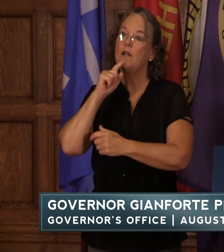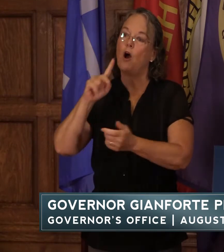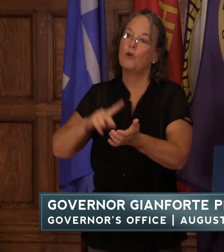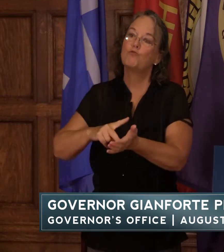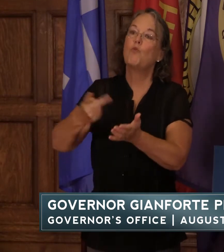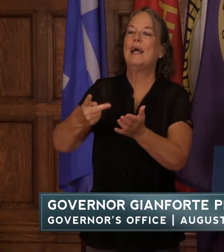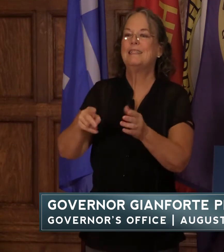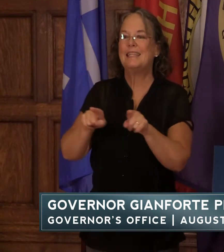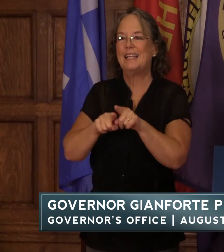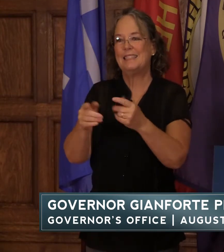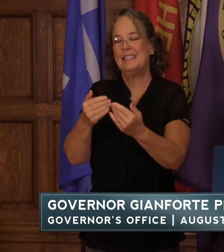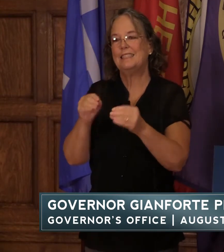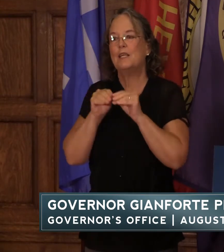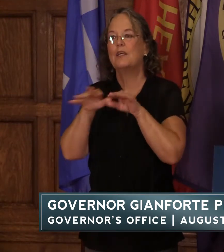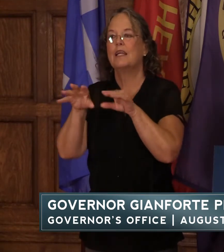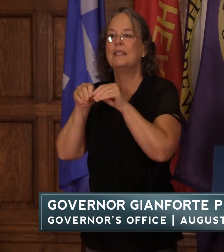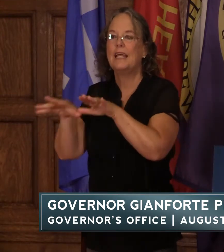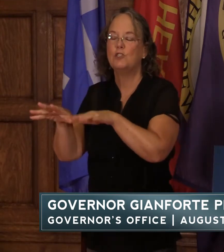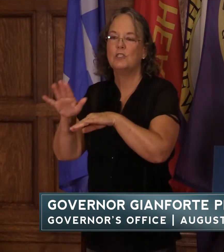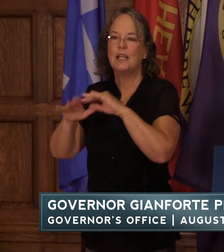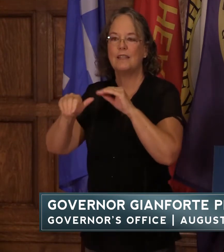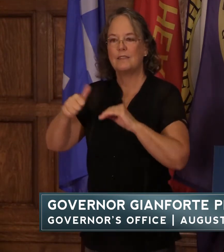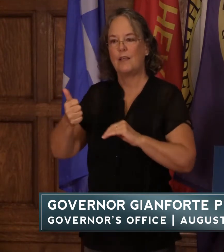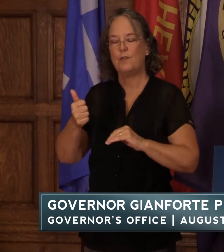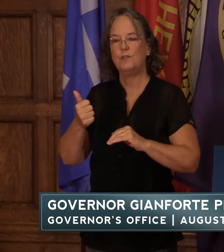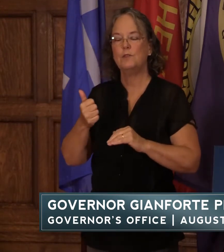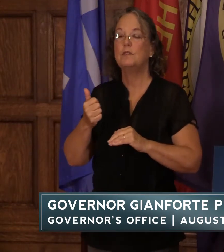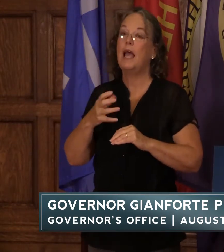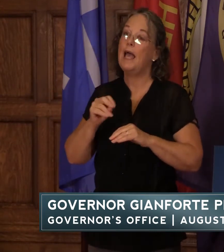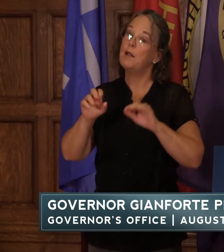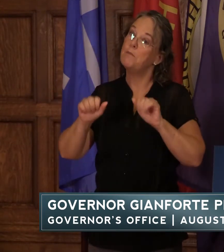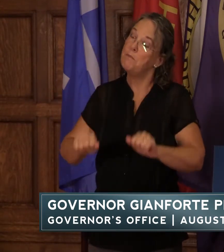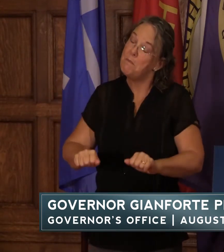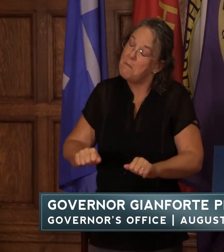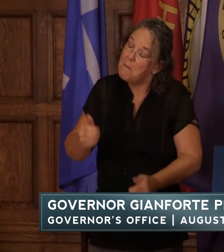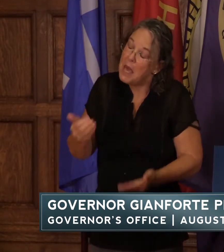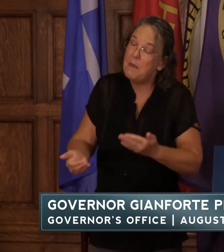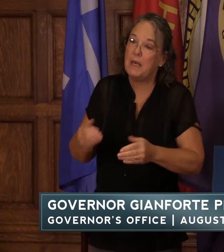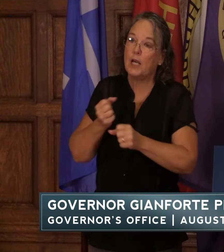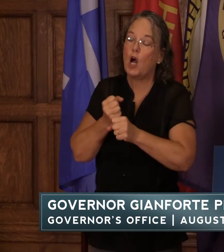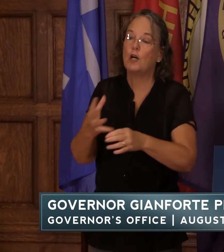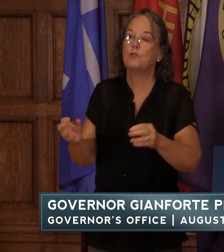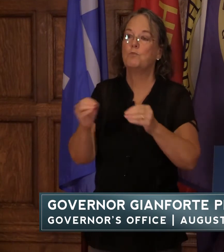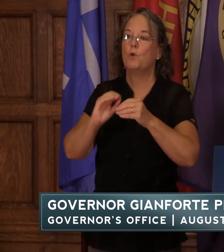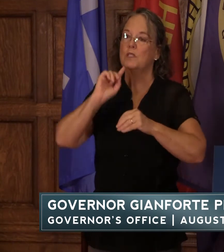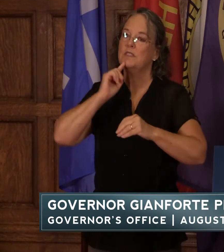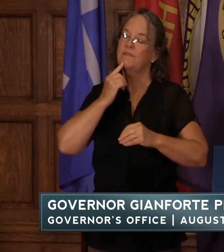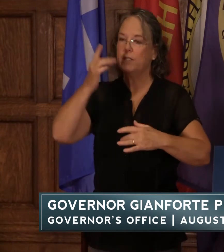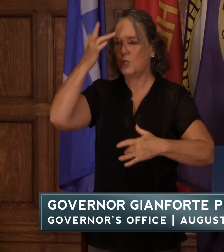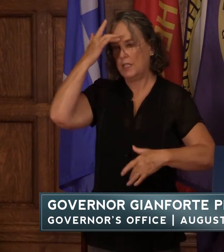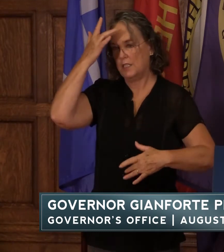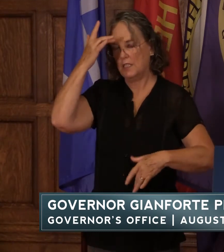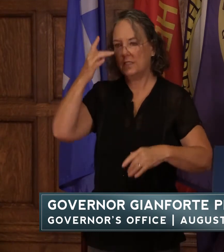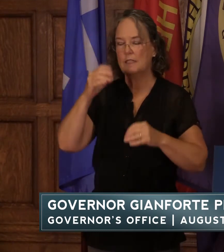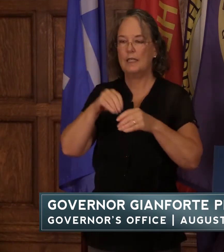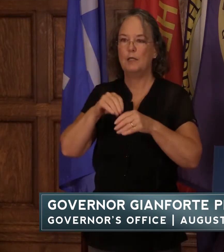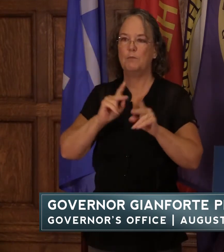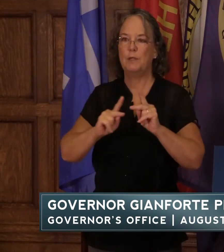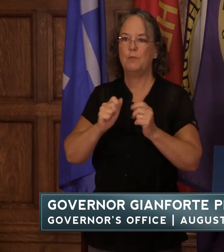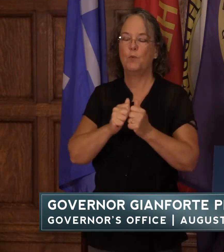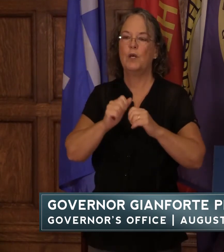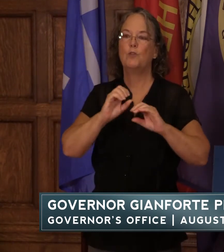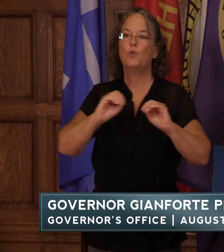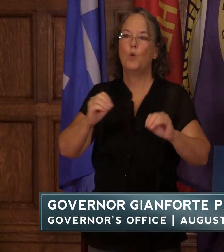some data suggests that the delta variant may cause more severe illness in unvaccinated populations and nationally